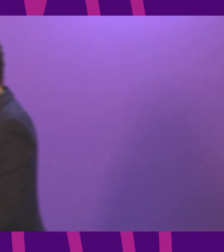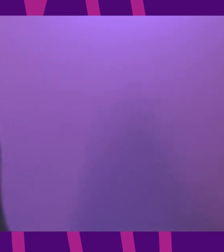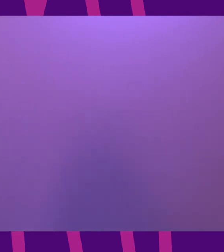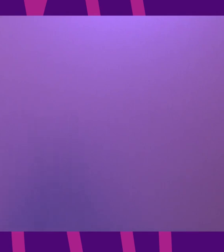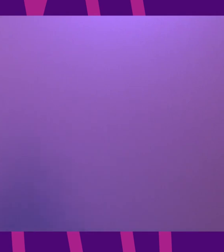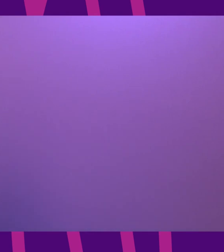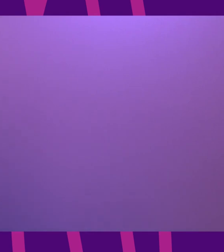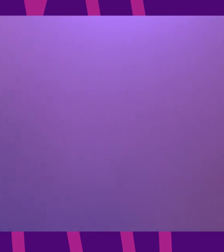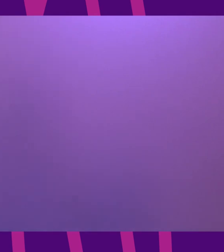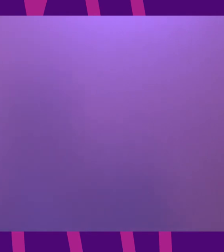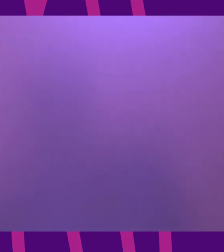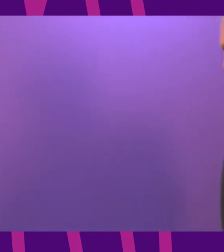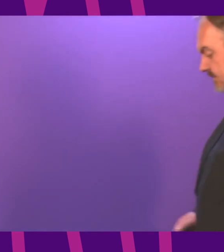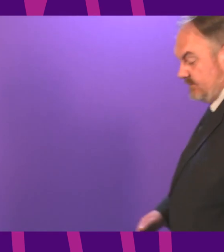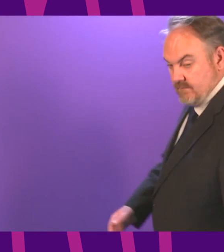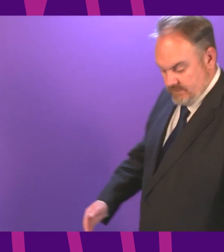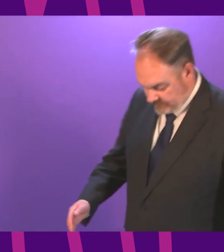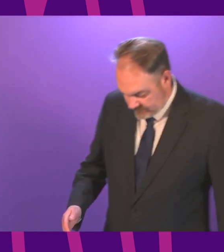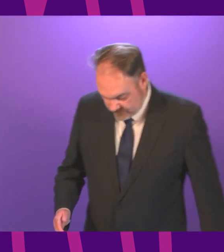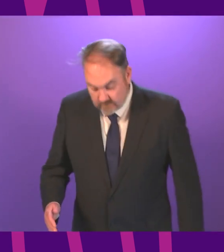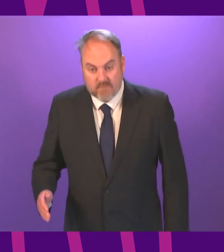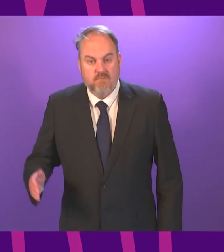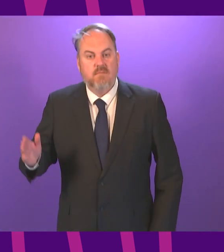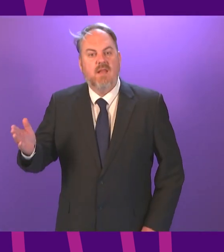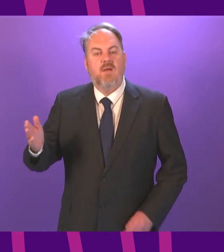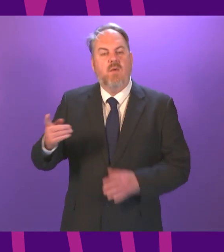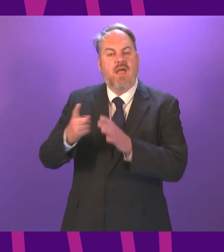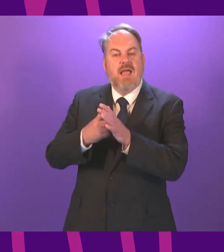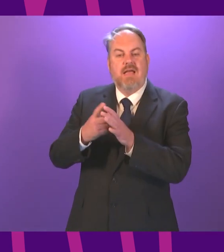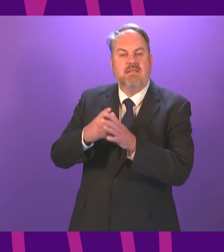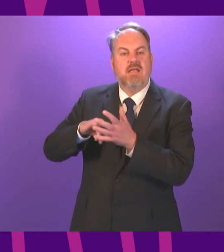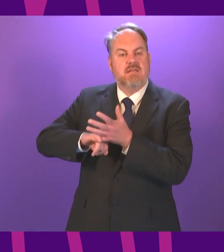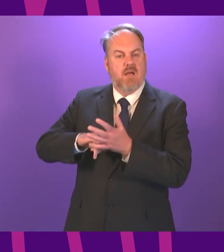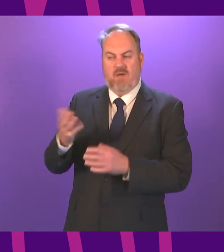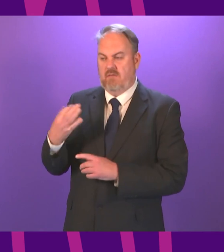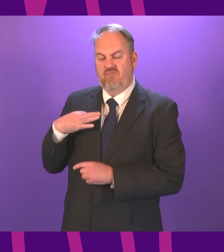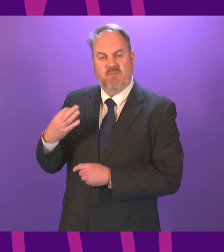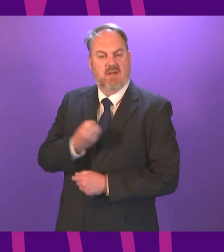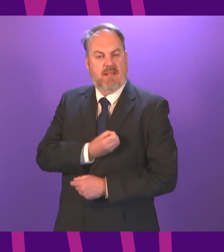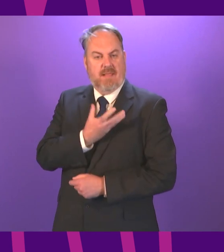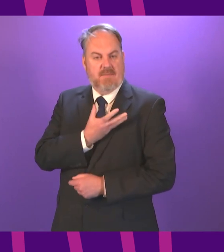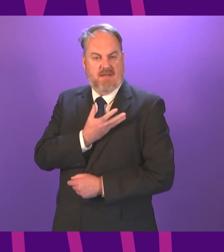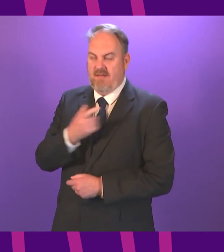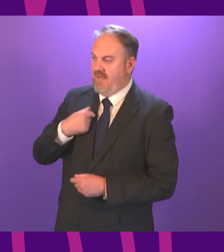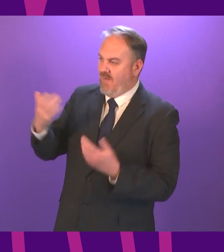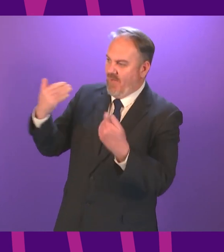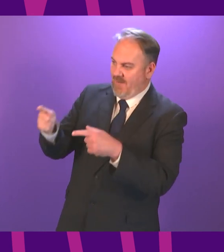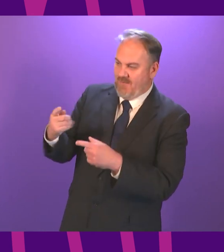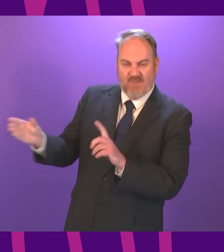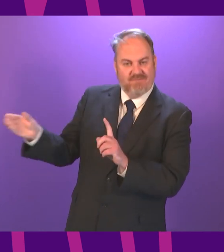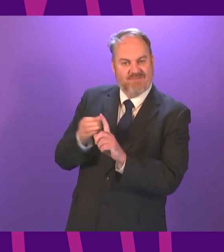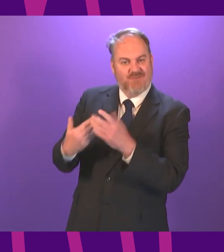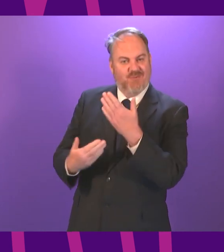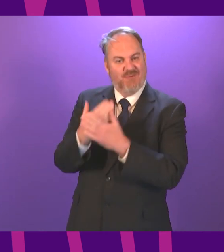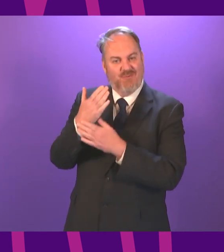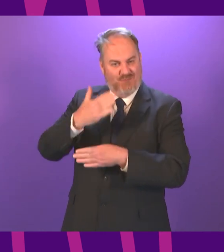Mr Fraser, I will call Anis Sarwart, Open for Labour. you. Anis you. you, Deputy Secretary-General Officer. Can I take this opportunity to welcome you to your new role? Also,